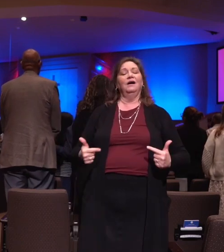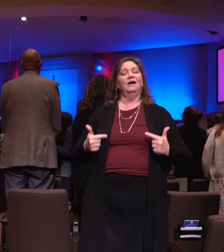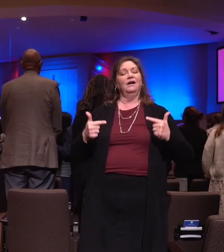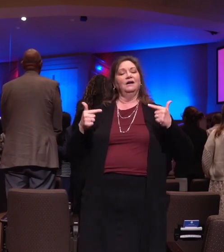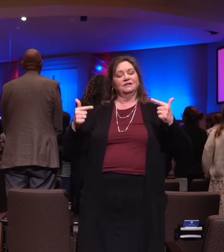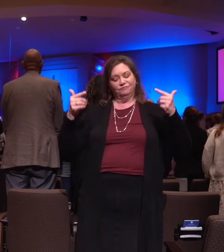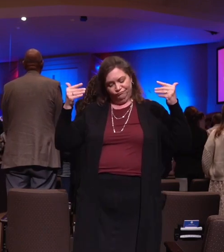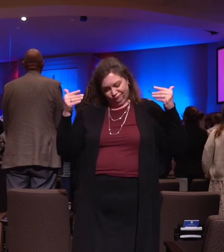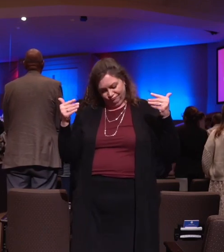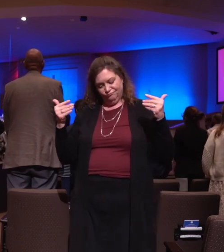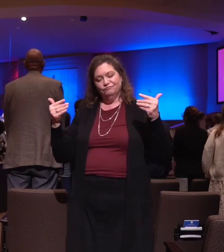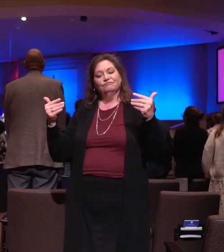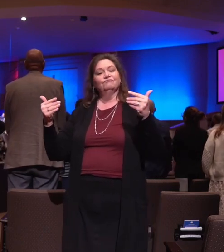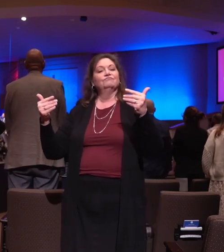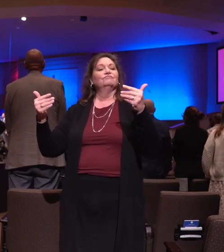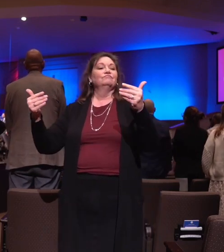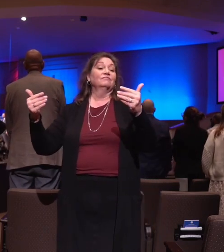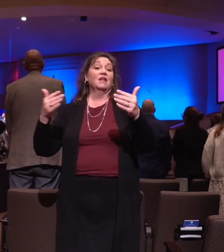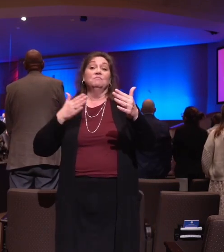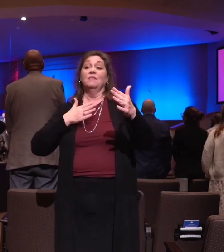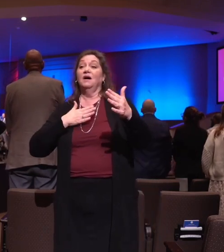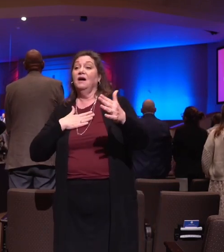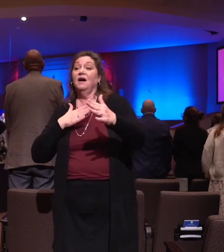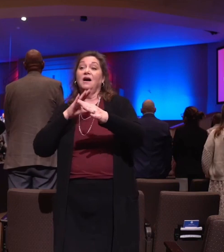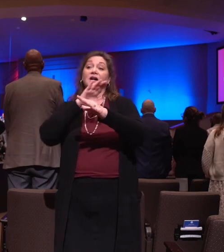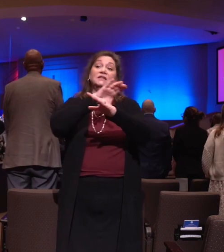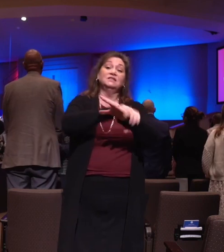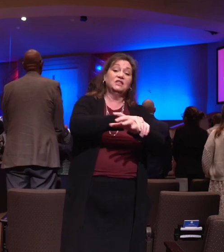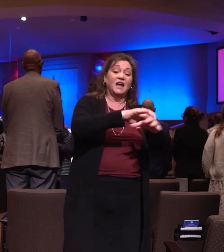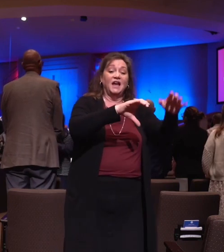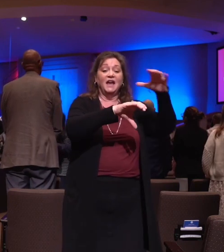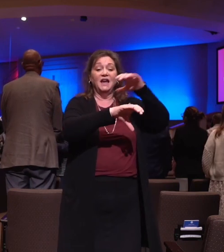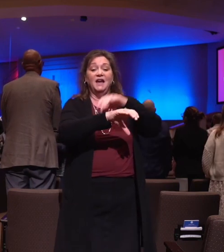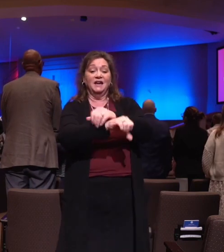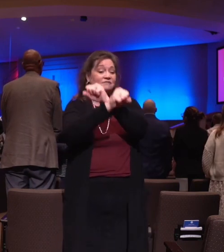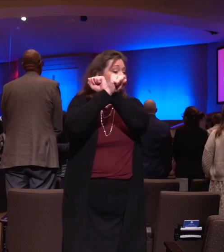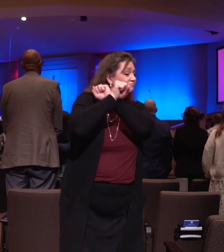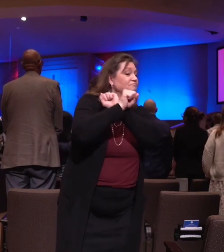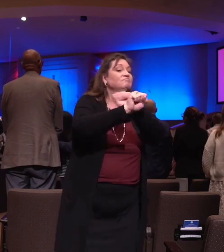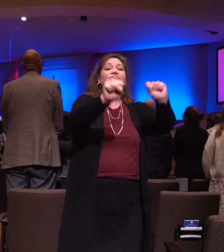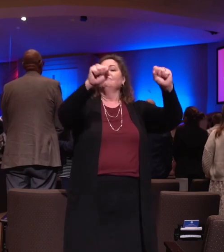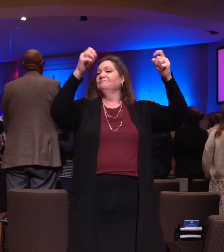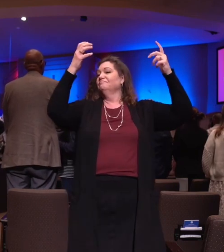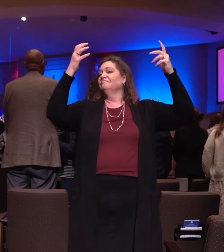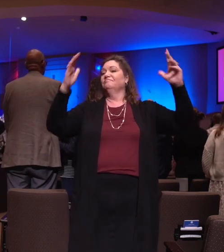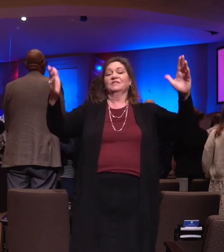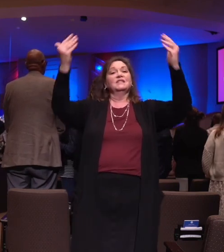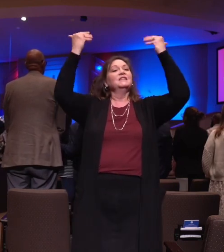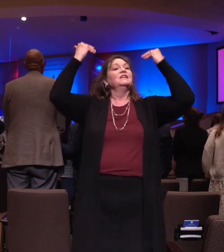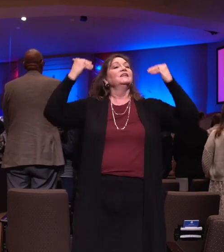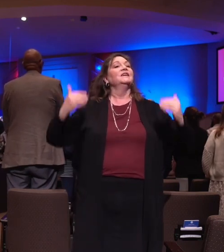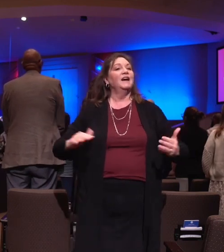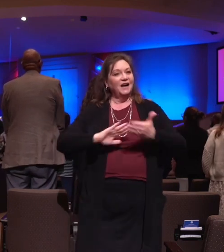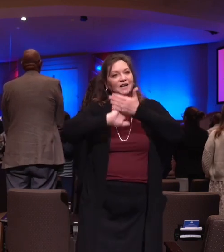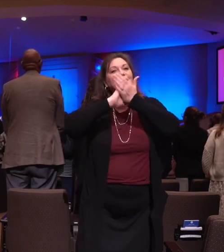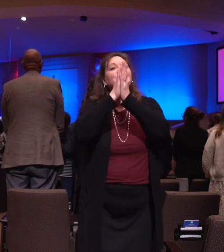endures. My chains are gone, I've been set free,